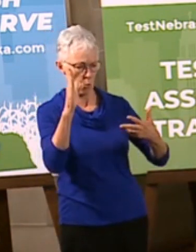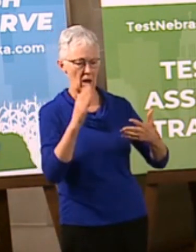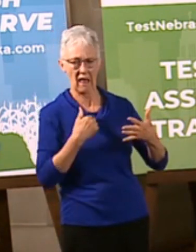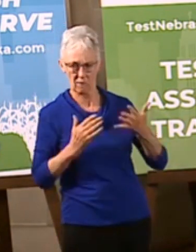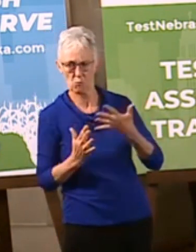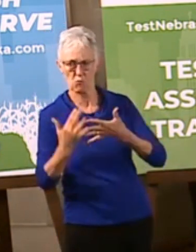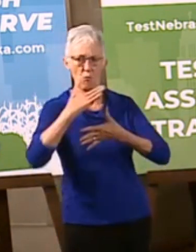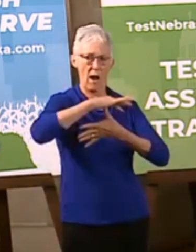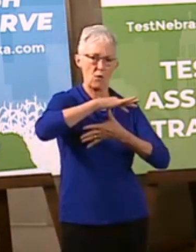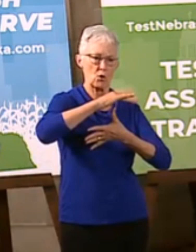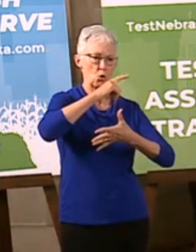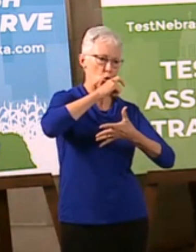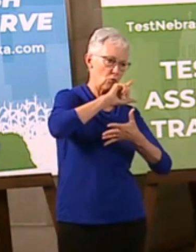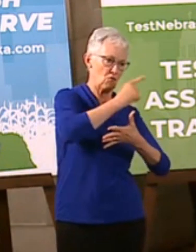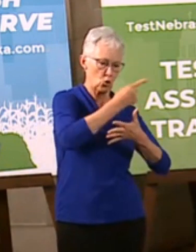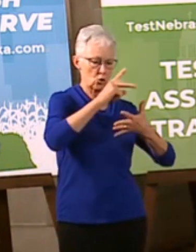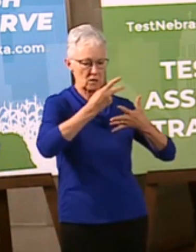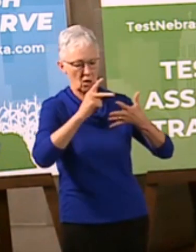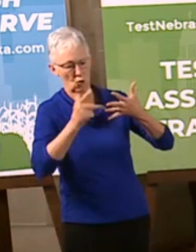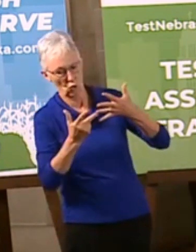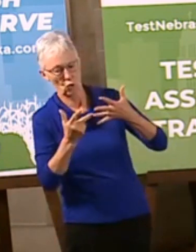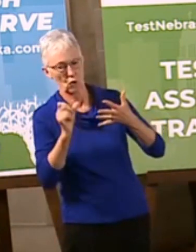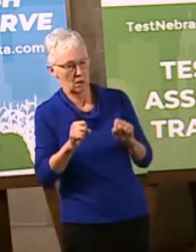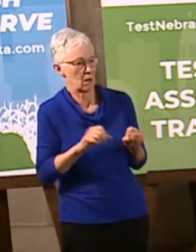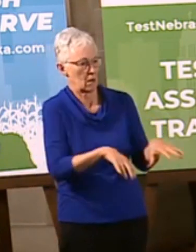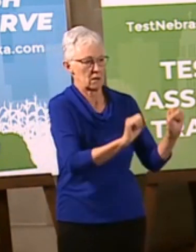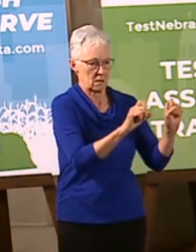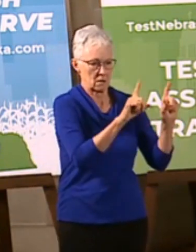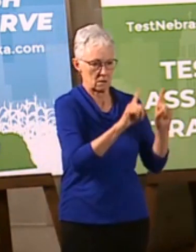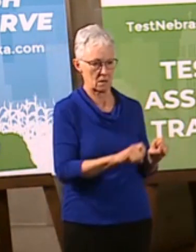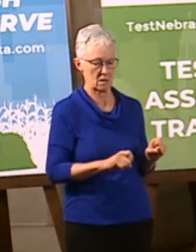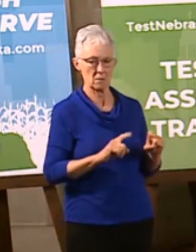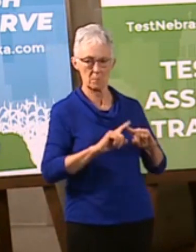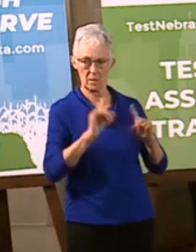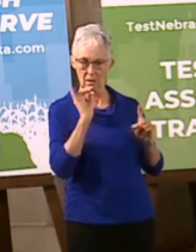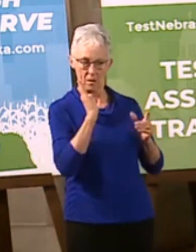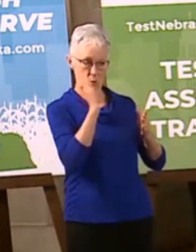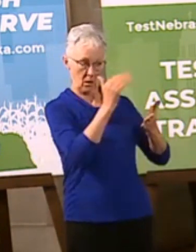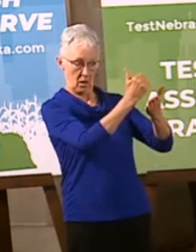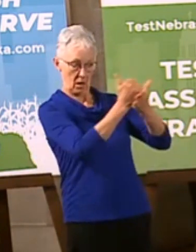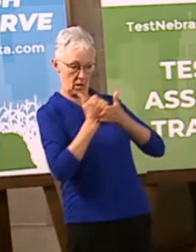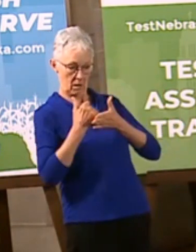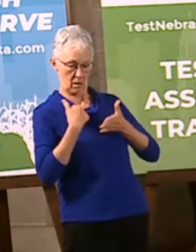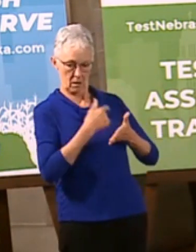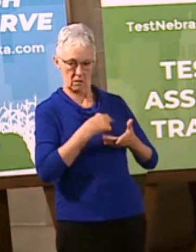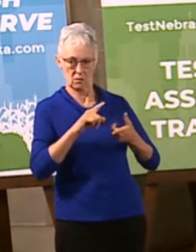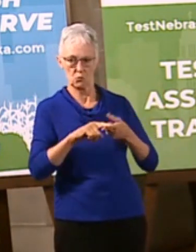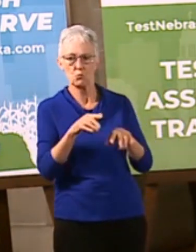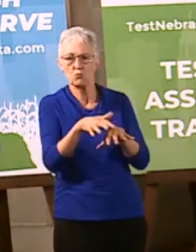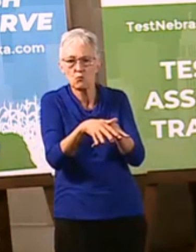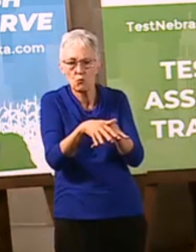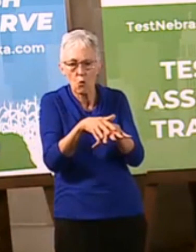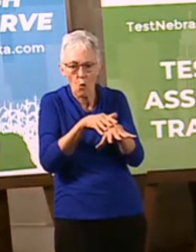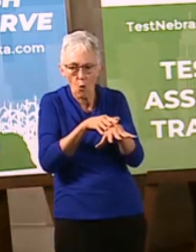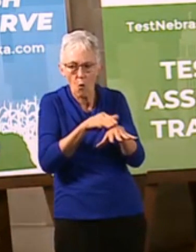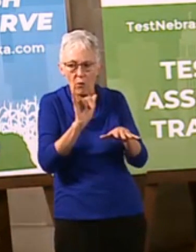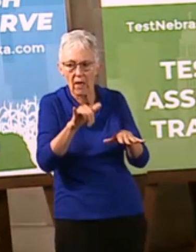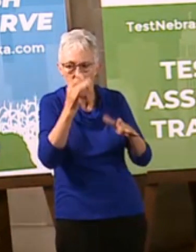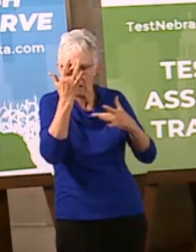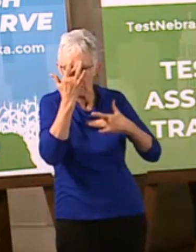Nebraskan can be a part of this fight against slowing down the spread of the virus here in our state. This is another way all Nebraskans going to participate.